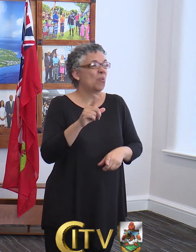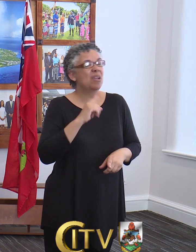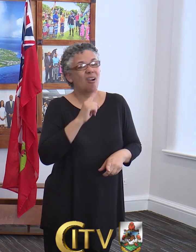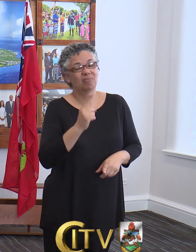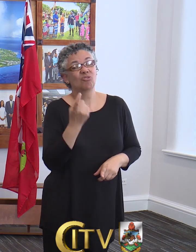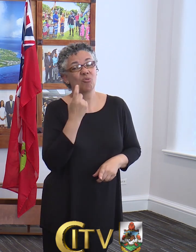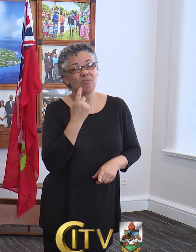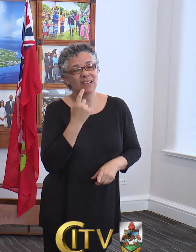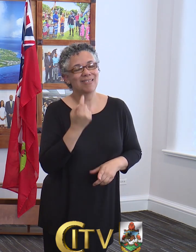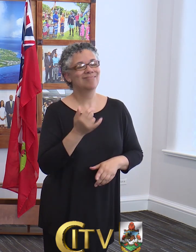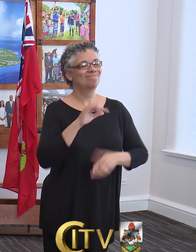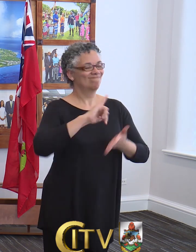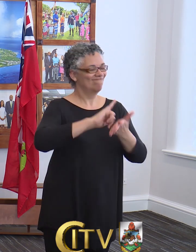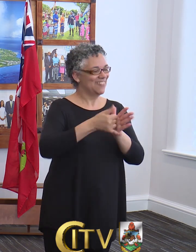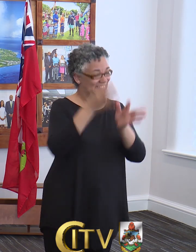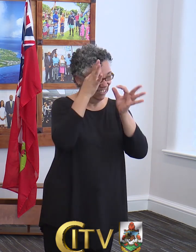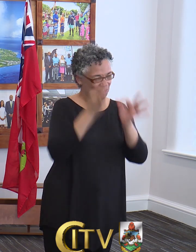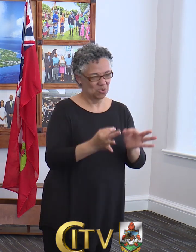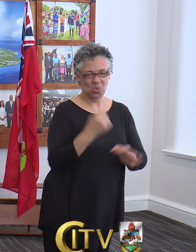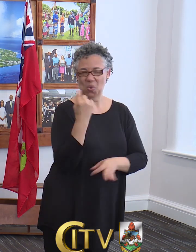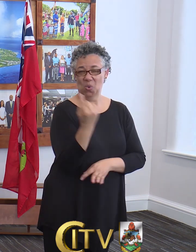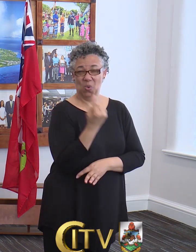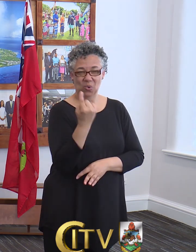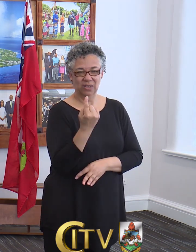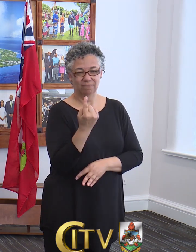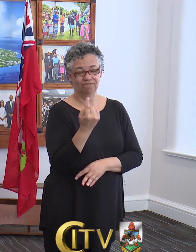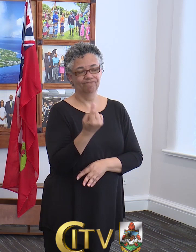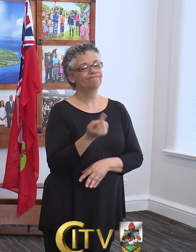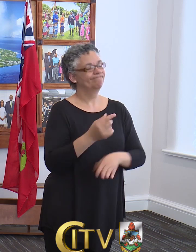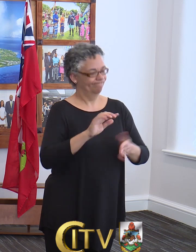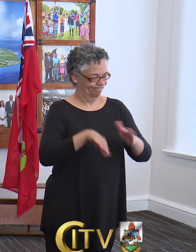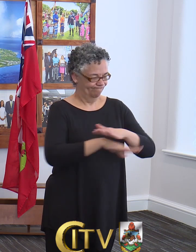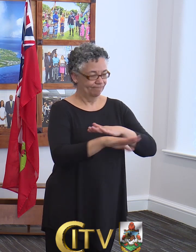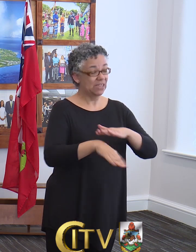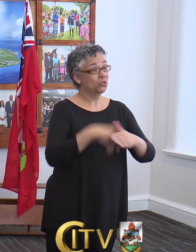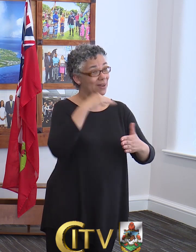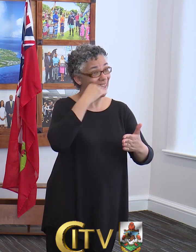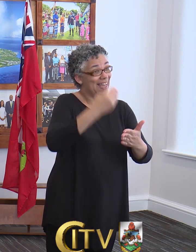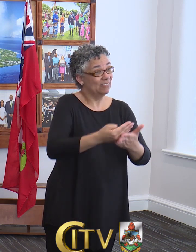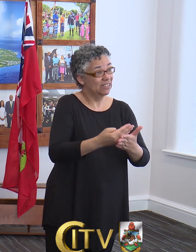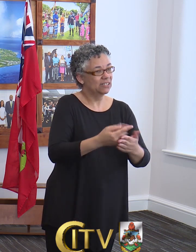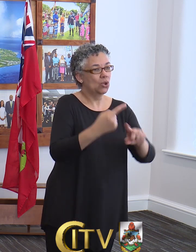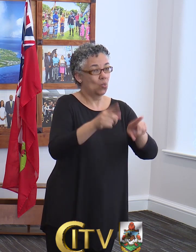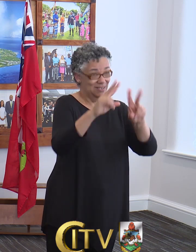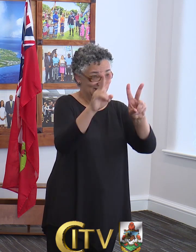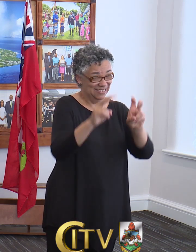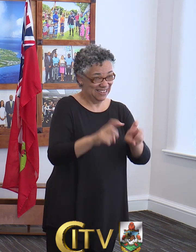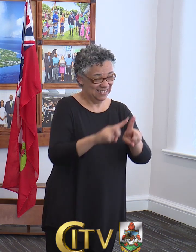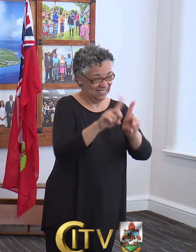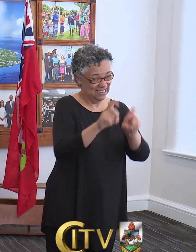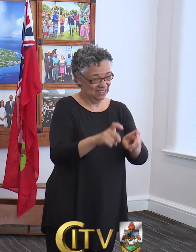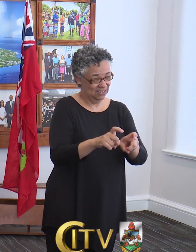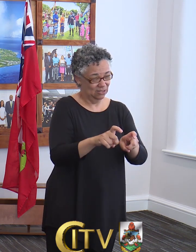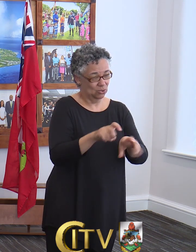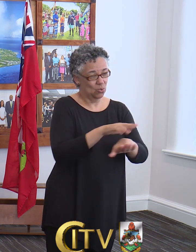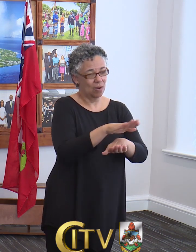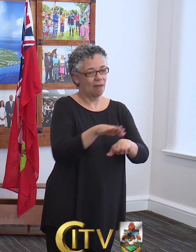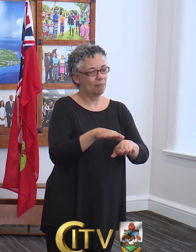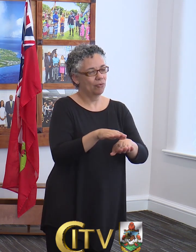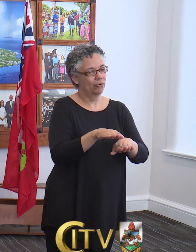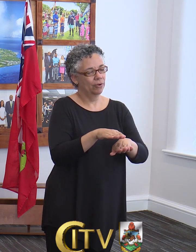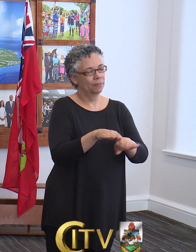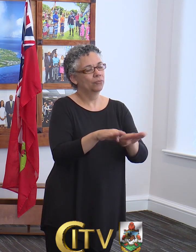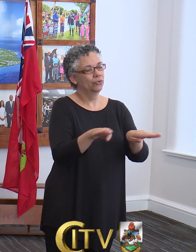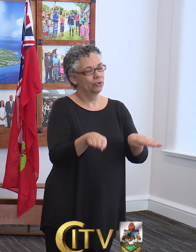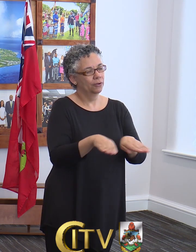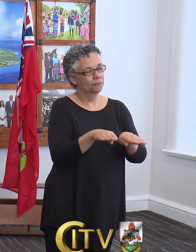decisions will only be made based upon the available evidence and dealing with the testing that we have here on island. Regarding